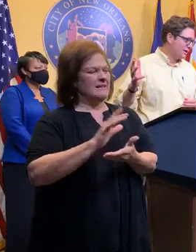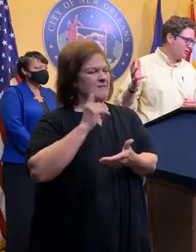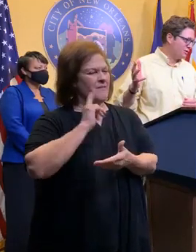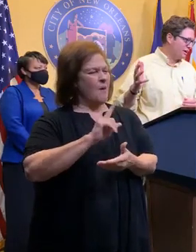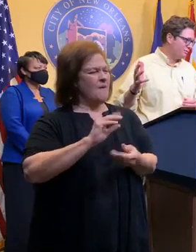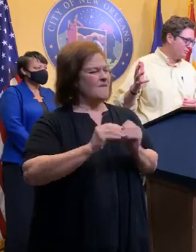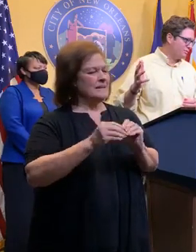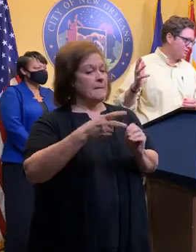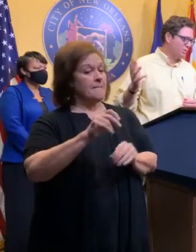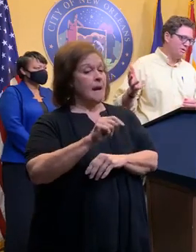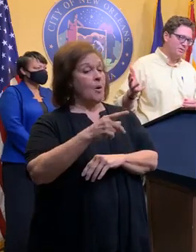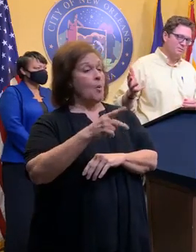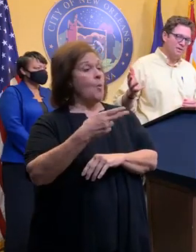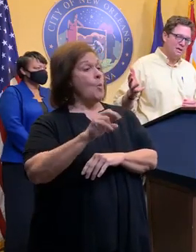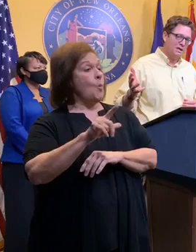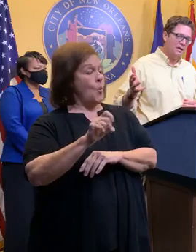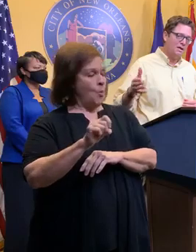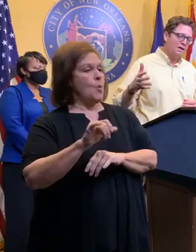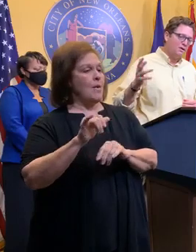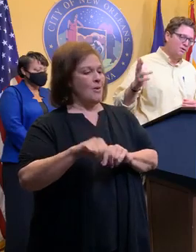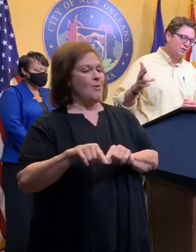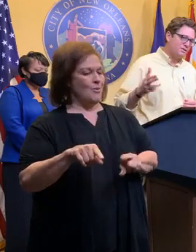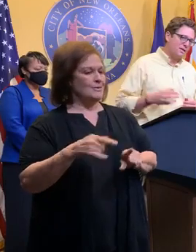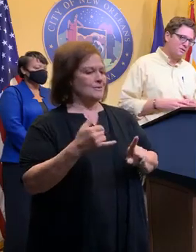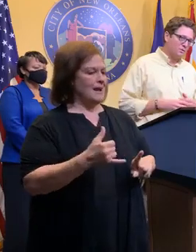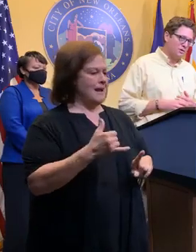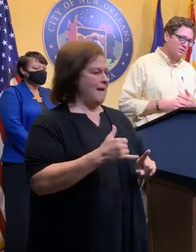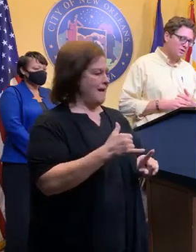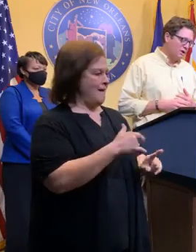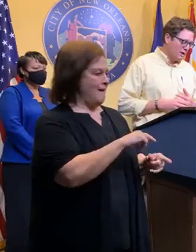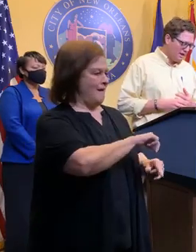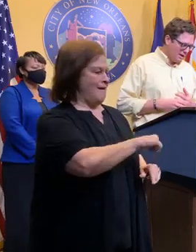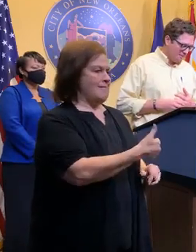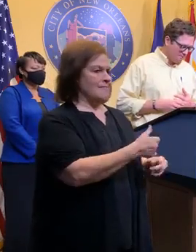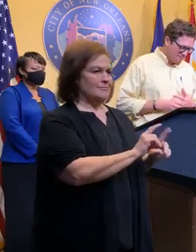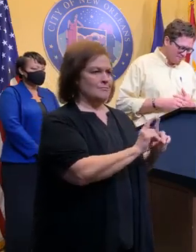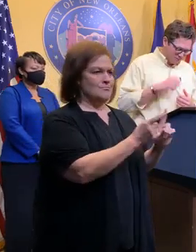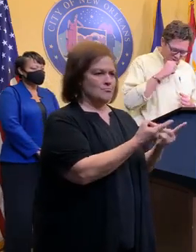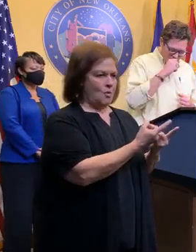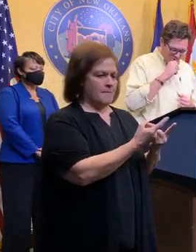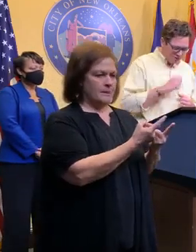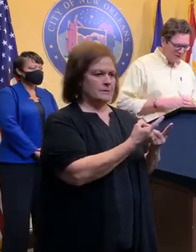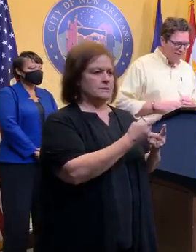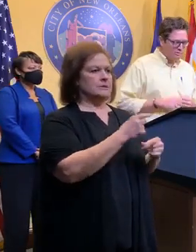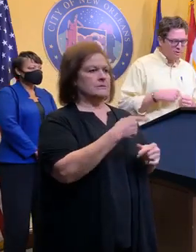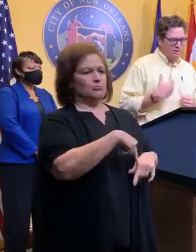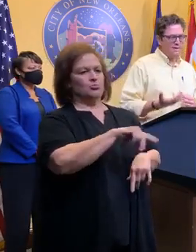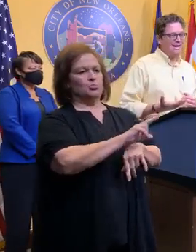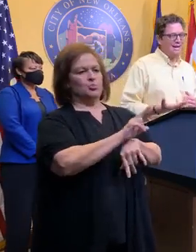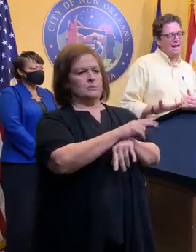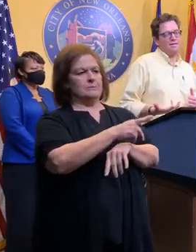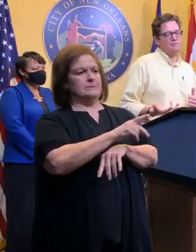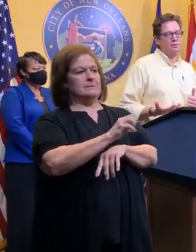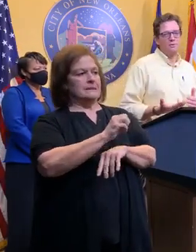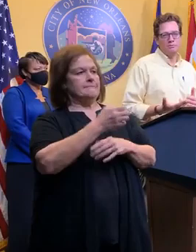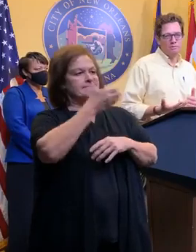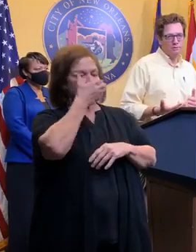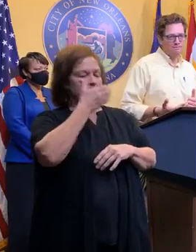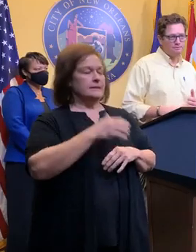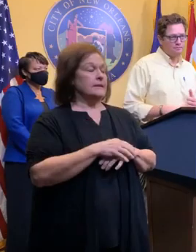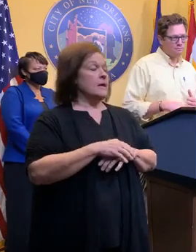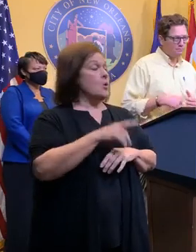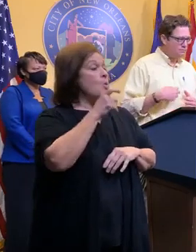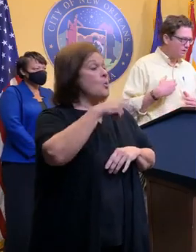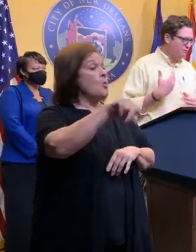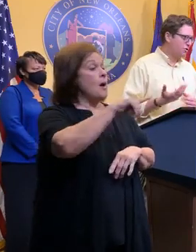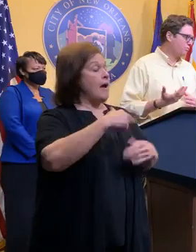and drain lines right now. Look out for them. They're wearing PPE. They're on the sides of the roads. Additionally, everybody who has got an active building